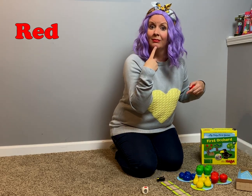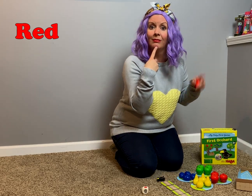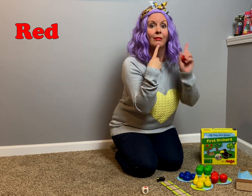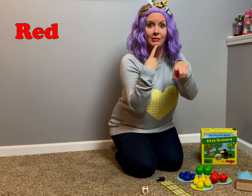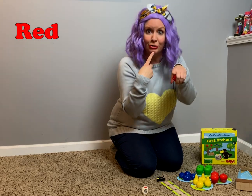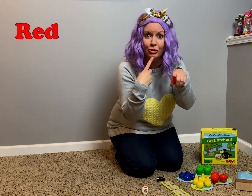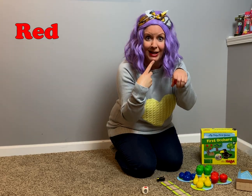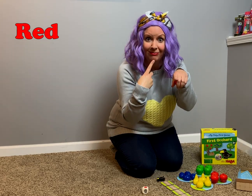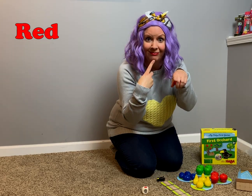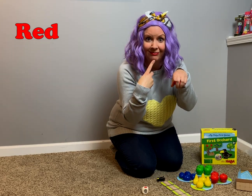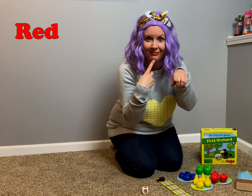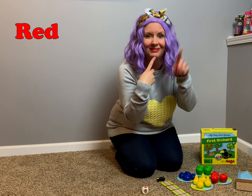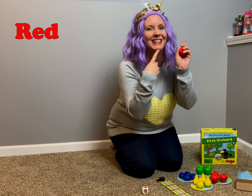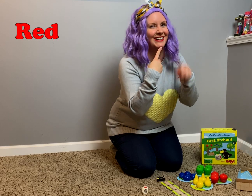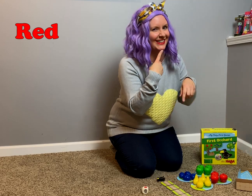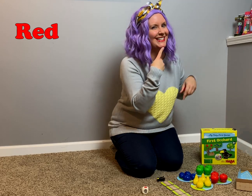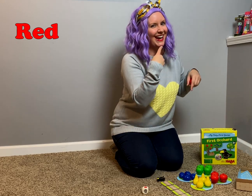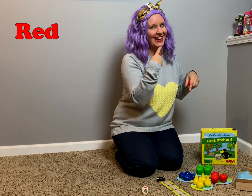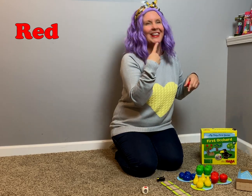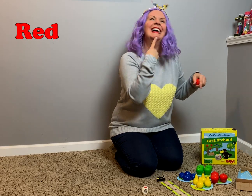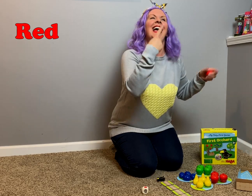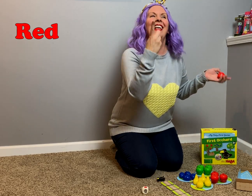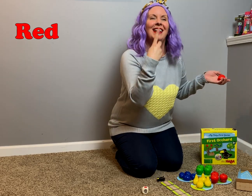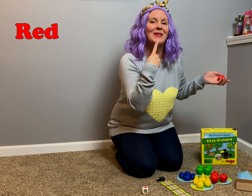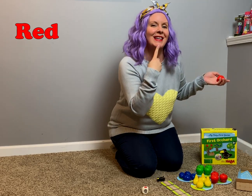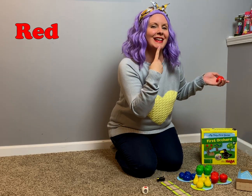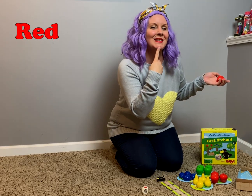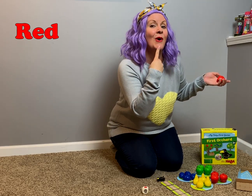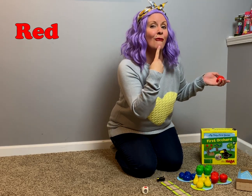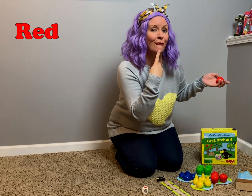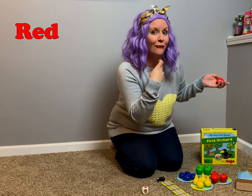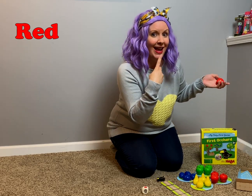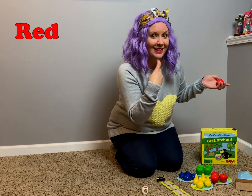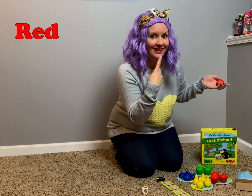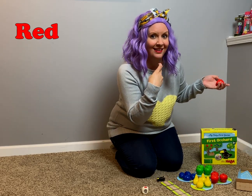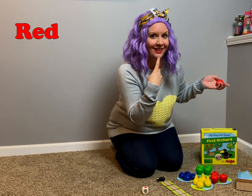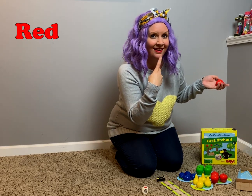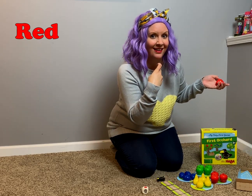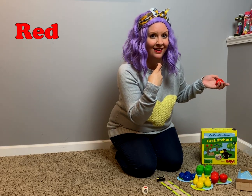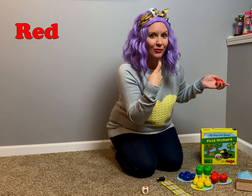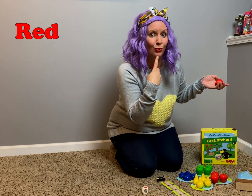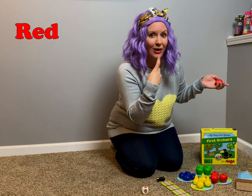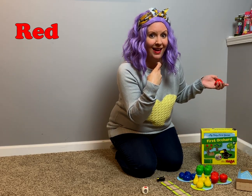Touch your chin. Good job! And then you go like this. Red. Red. Red.